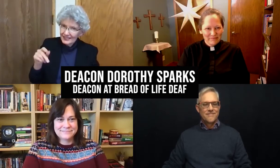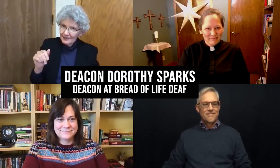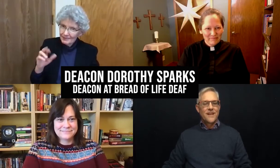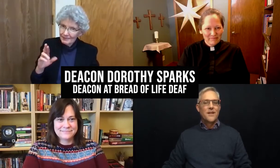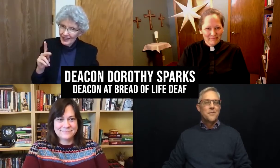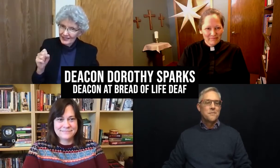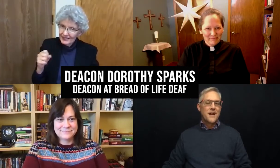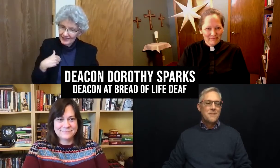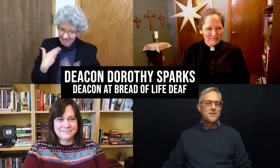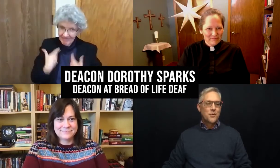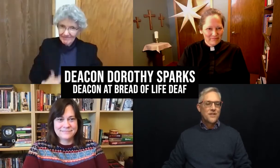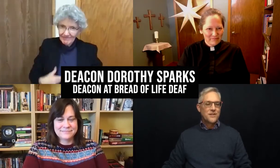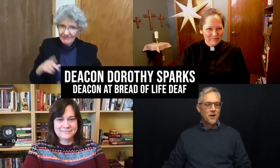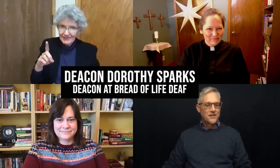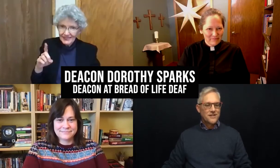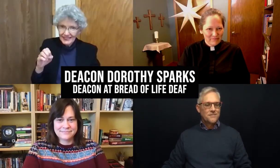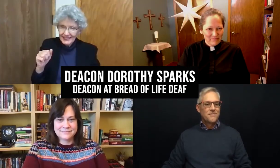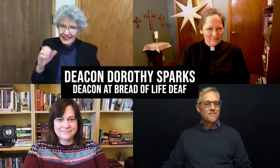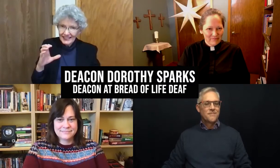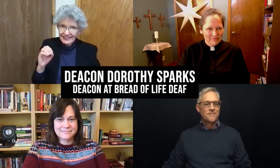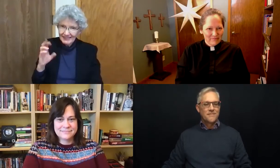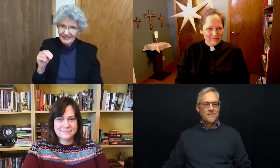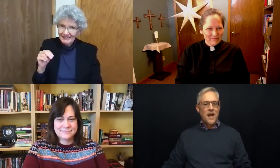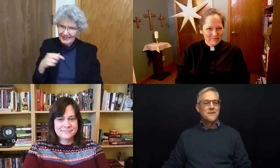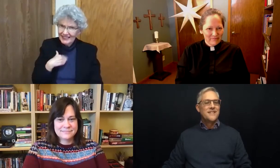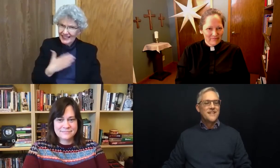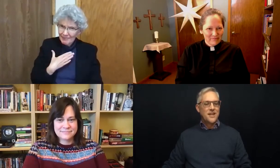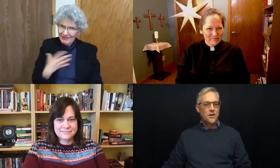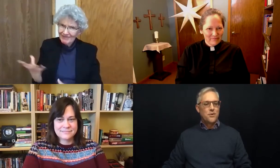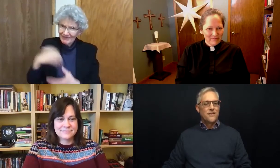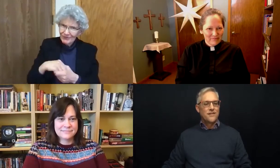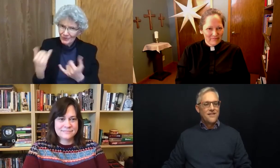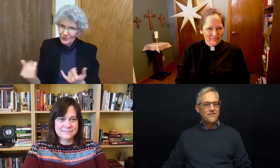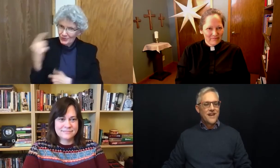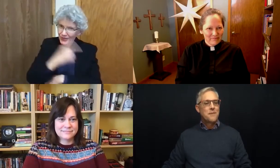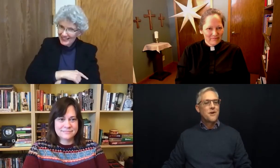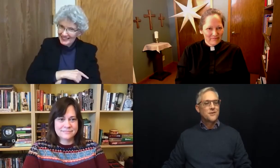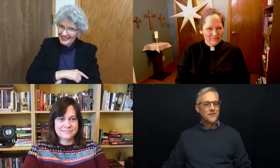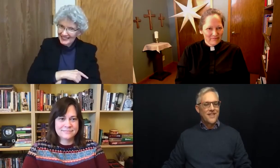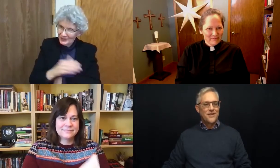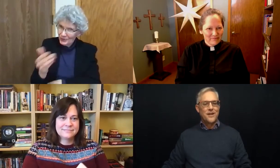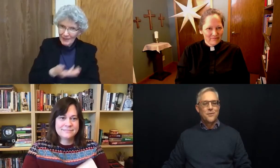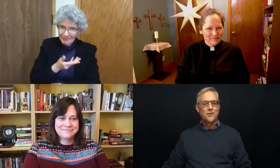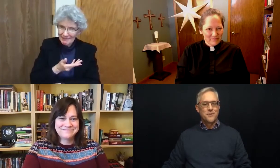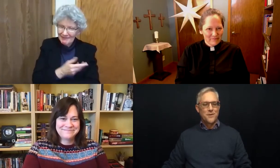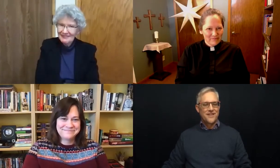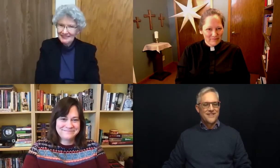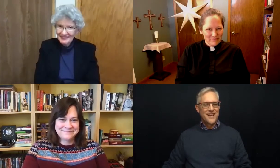Hello, my name is Dorothy Sparks. I'm a deacon here at Bread of Life, and I'm also glad that you're here worshiping with us today.